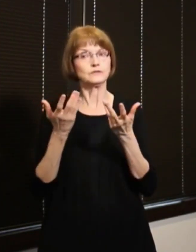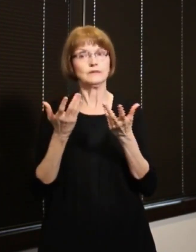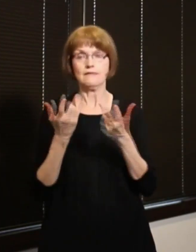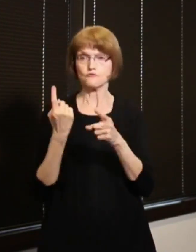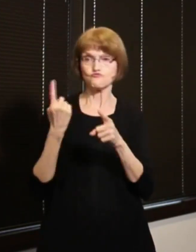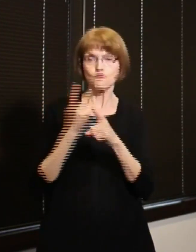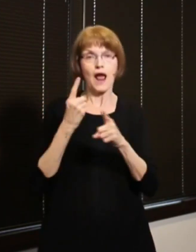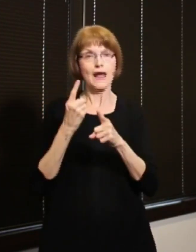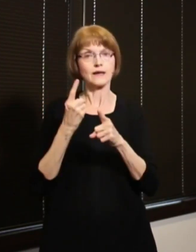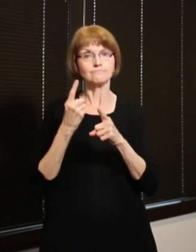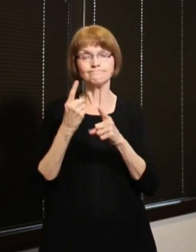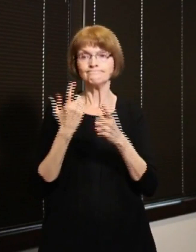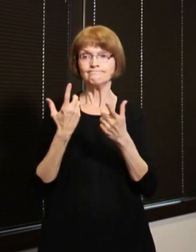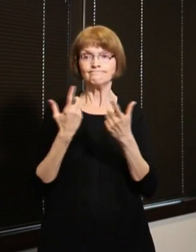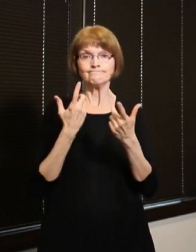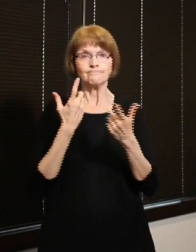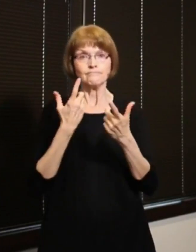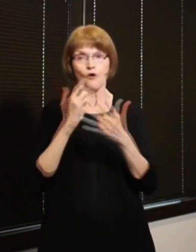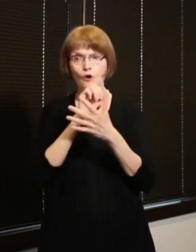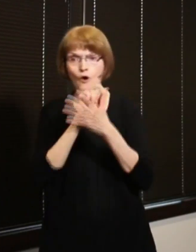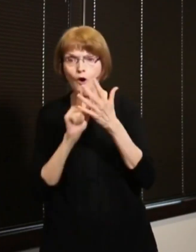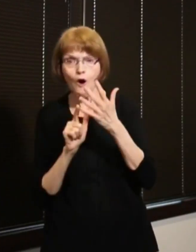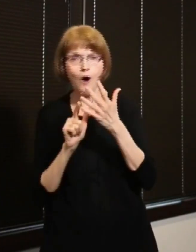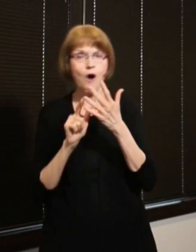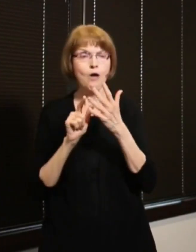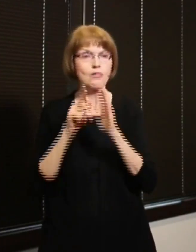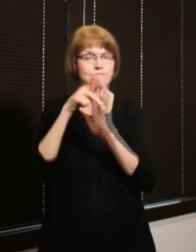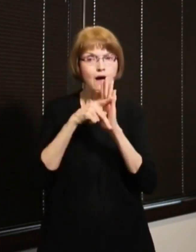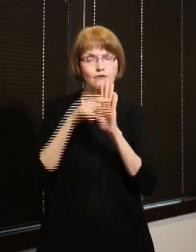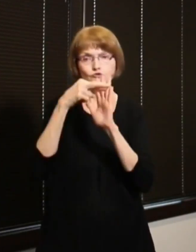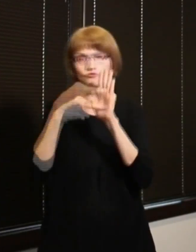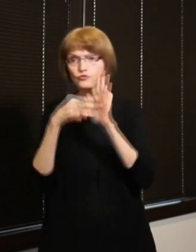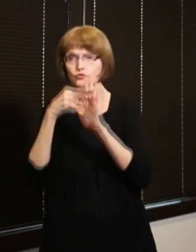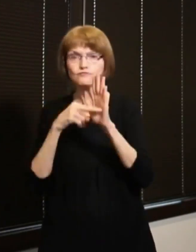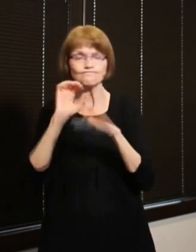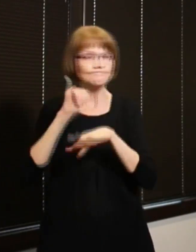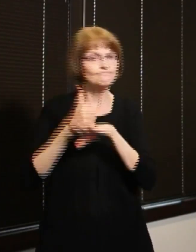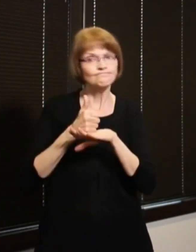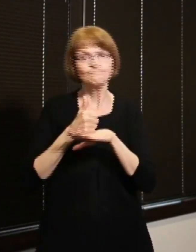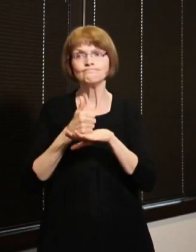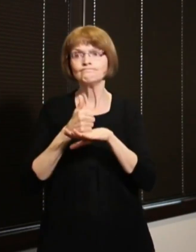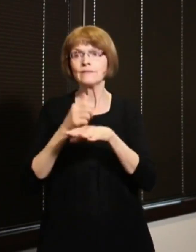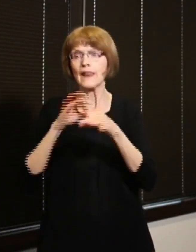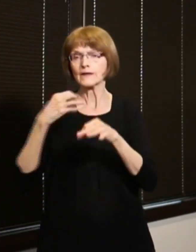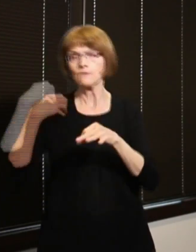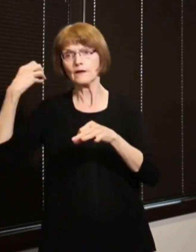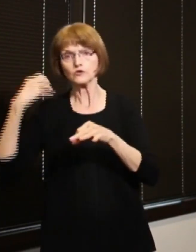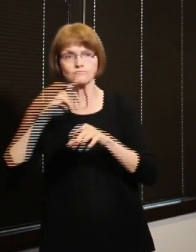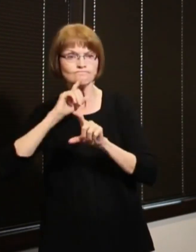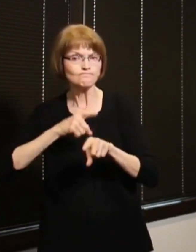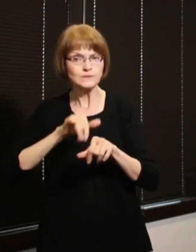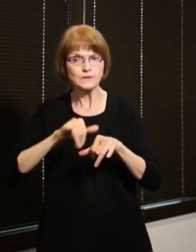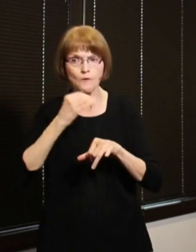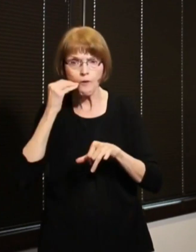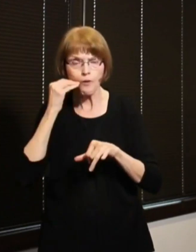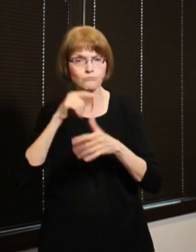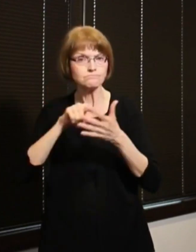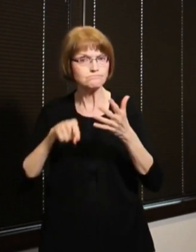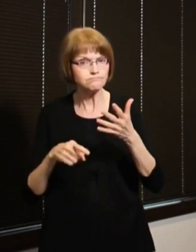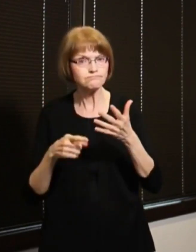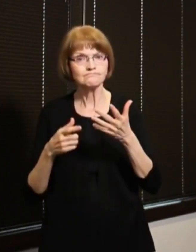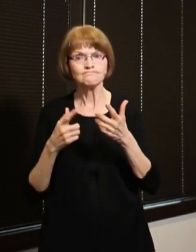that all of those policy decisions that were made by elected officials, and then all of those other